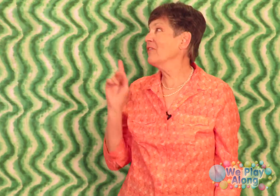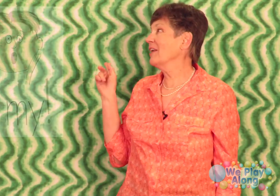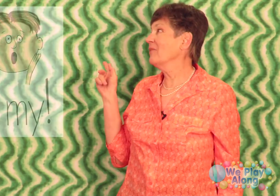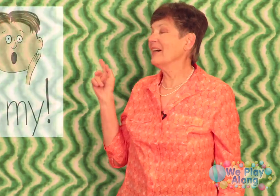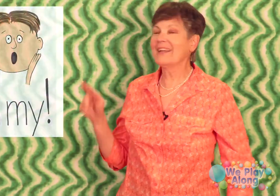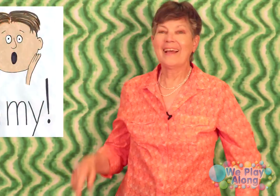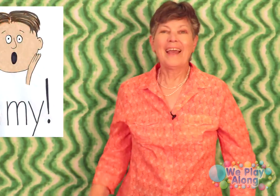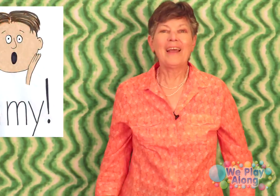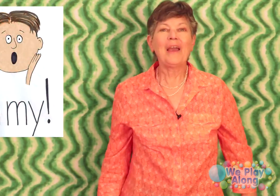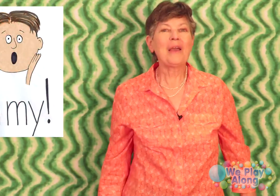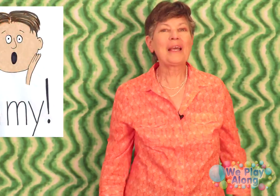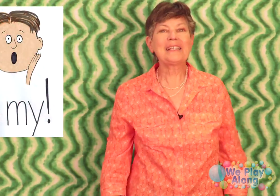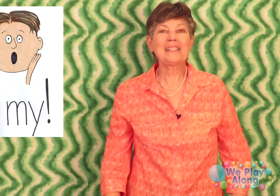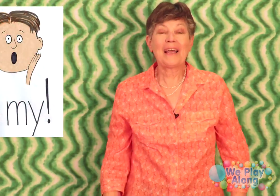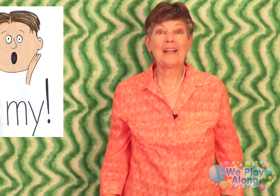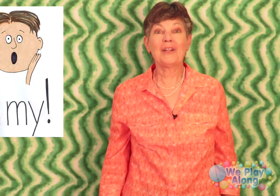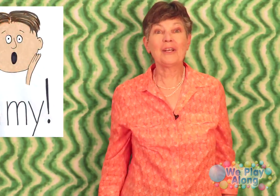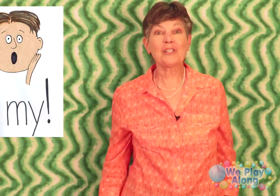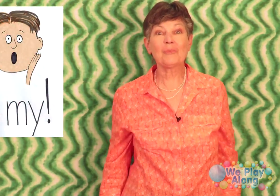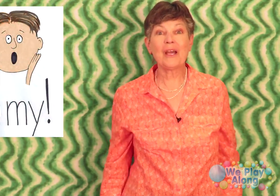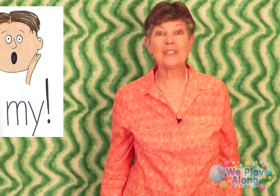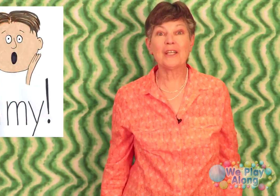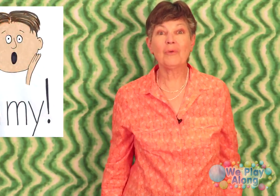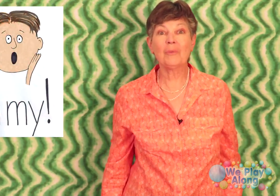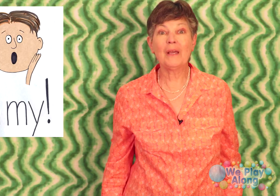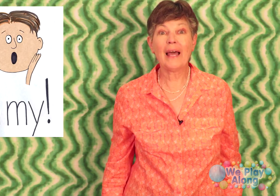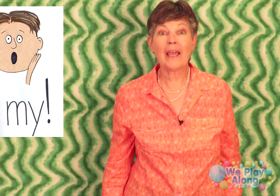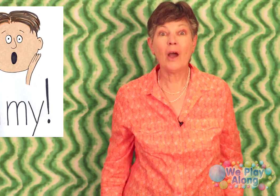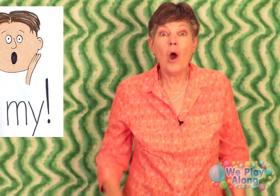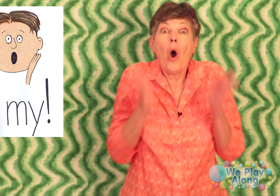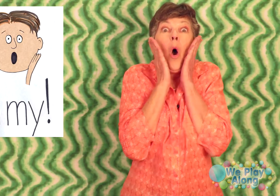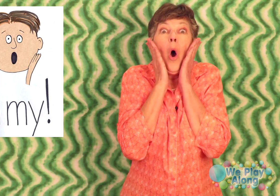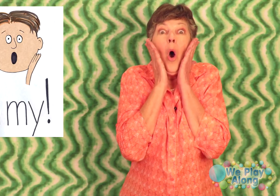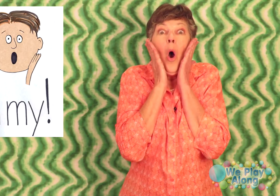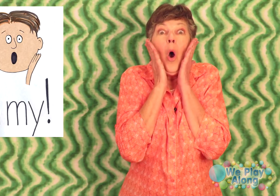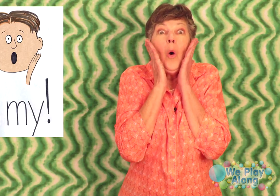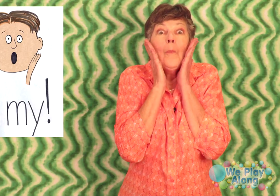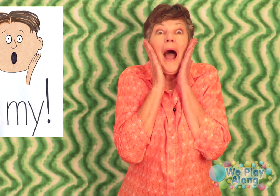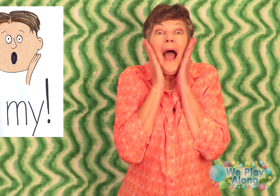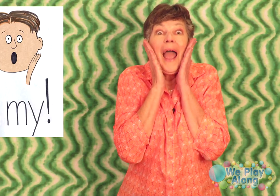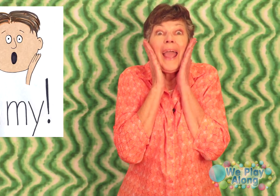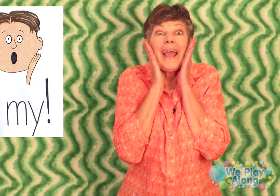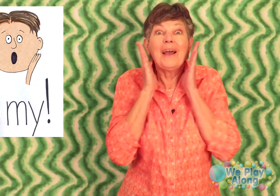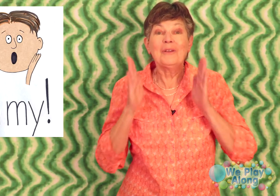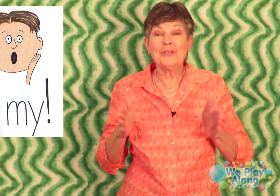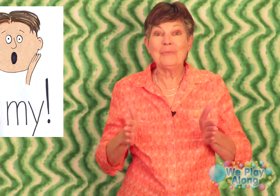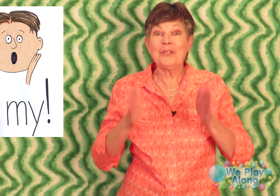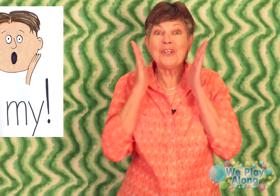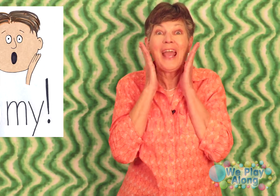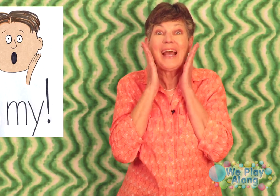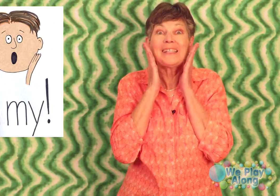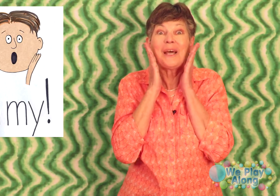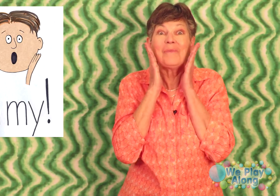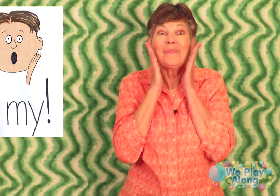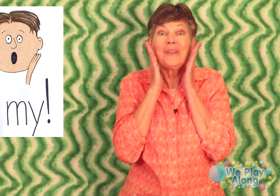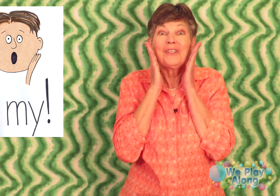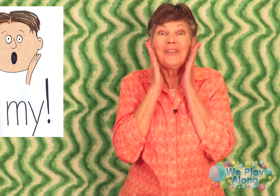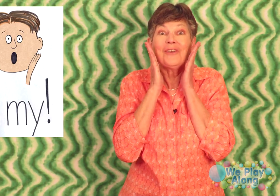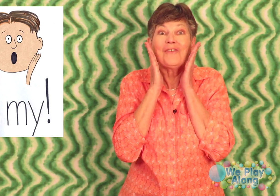funny one because it's like a little expression it would be like oh my so you put your hands up to your